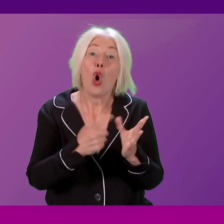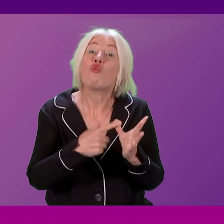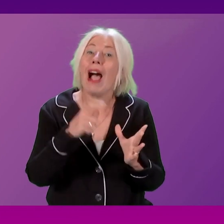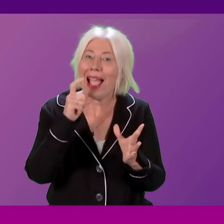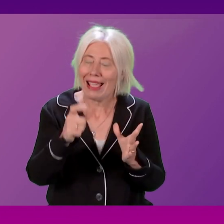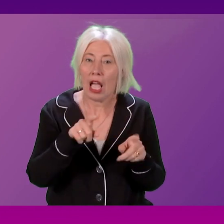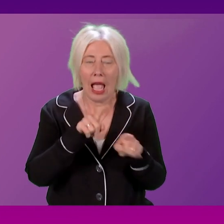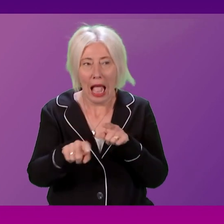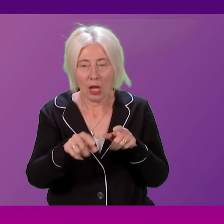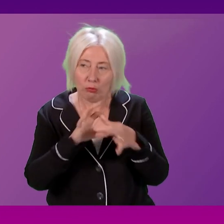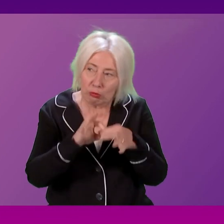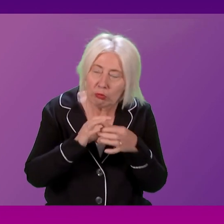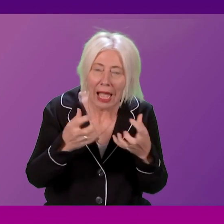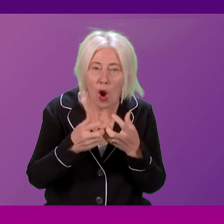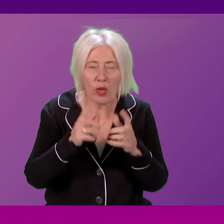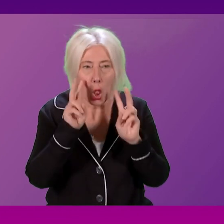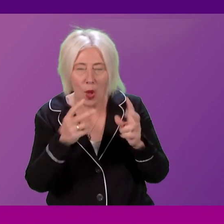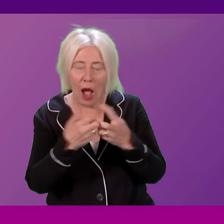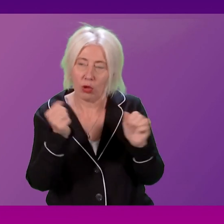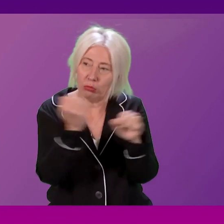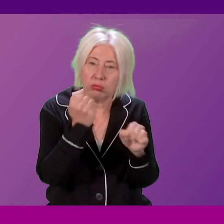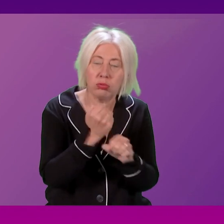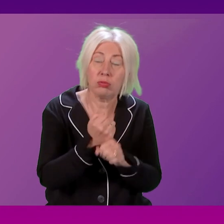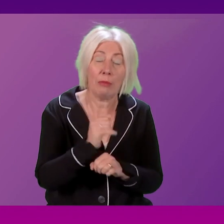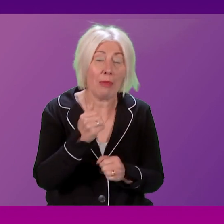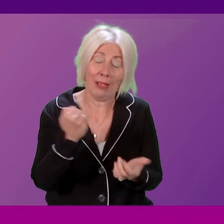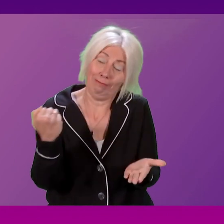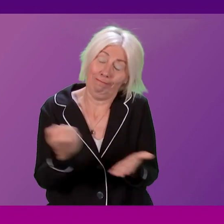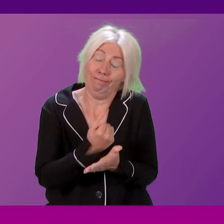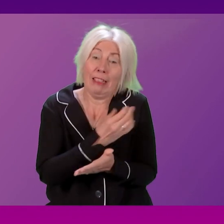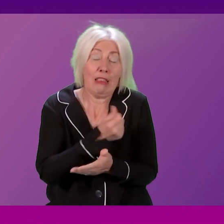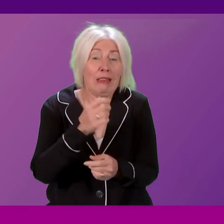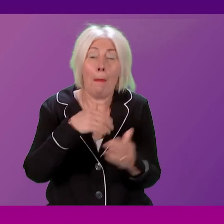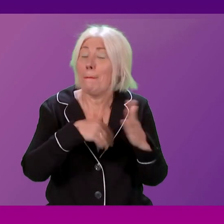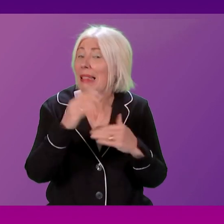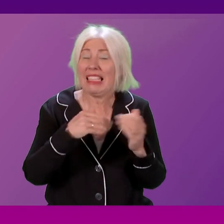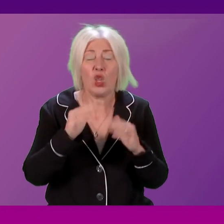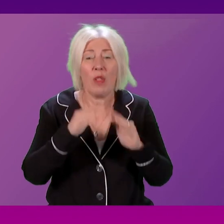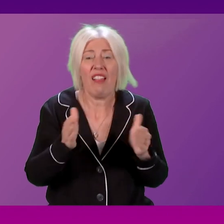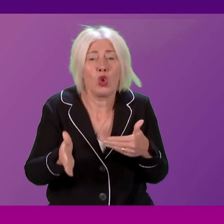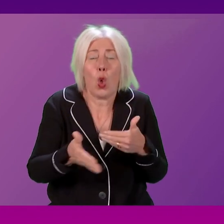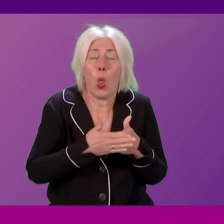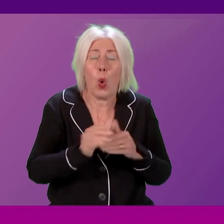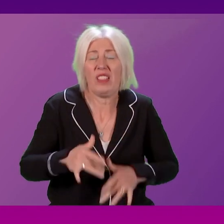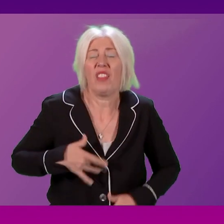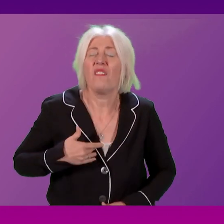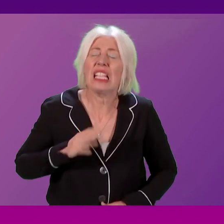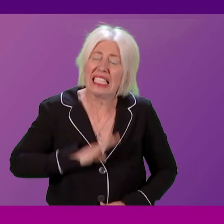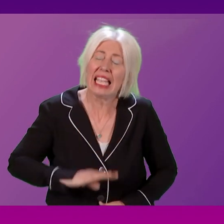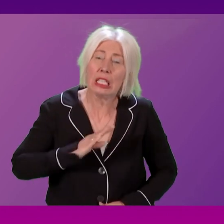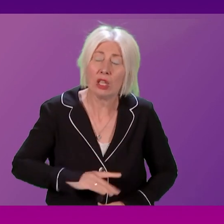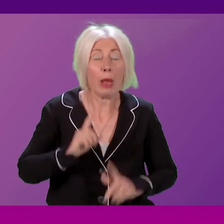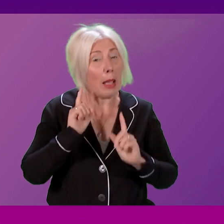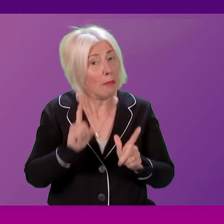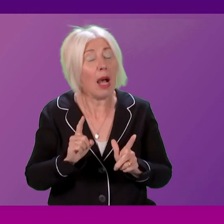mitigations. And that can include, at times, unfortunately, having to close down buildings where they feel that is necessary. But I'm more than happy to